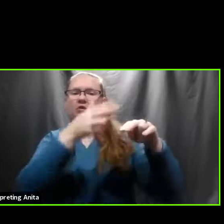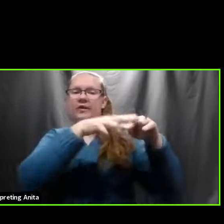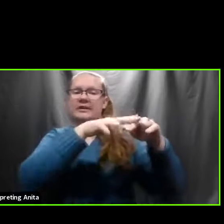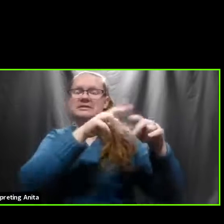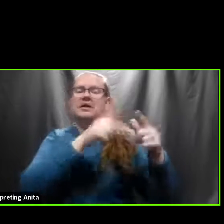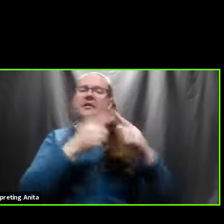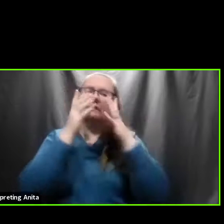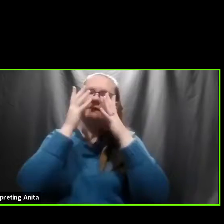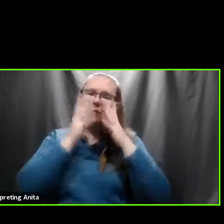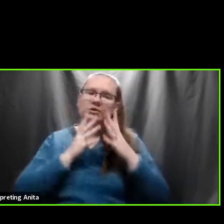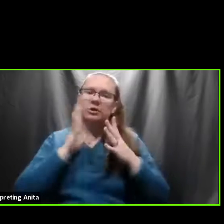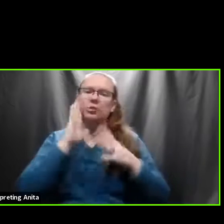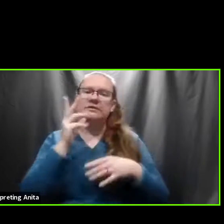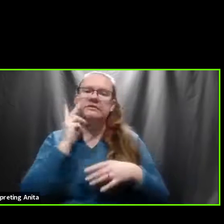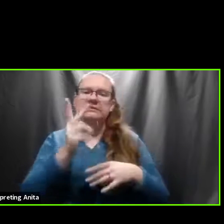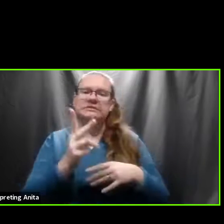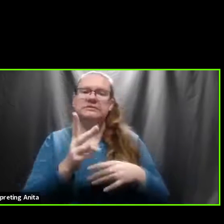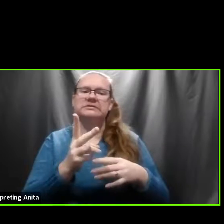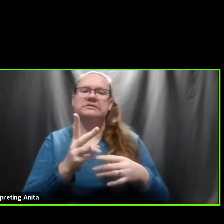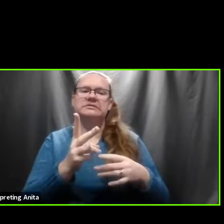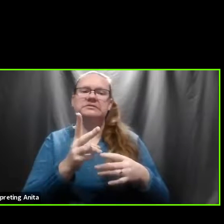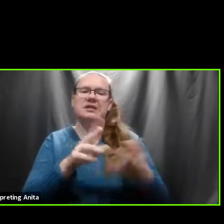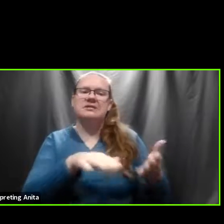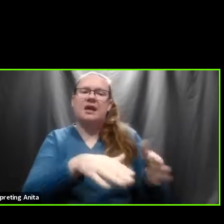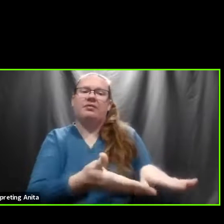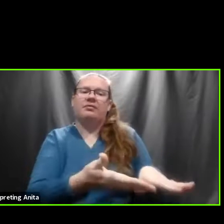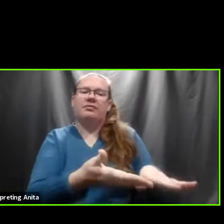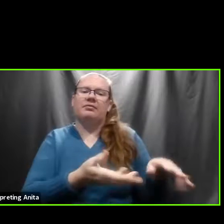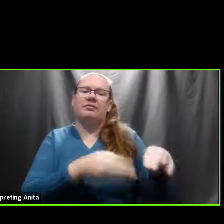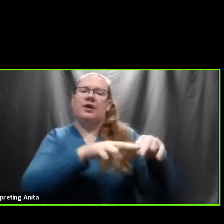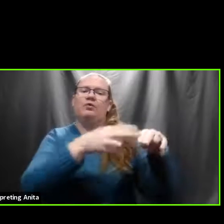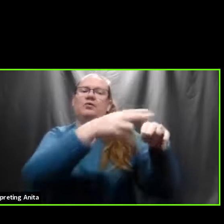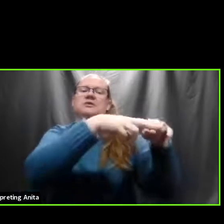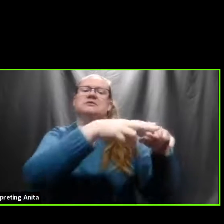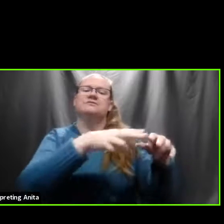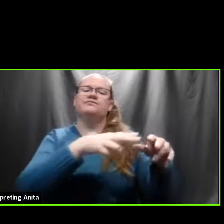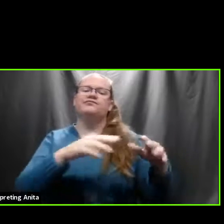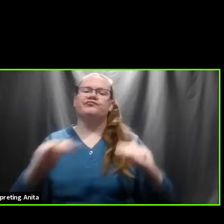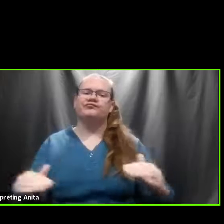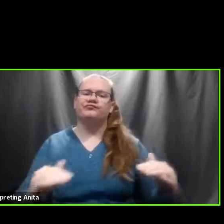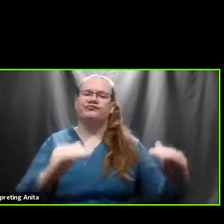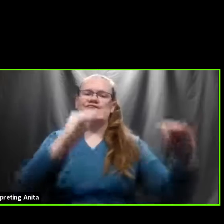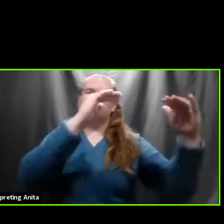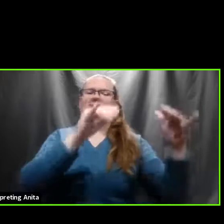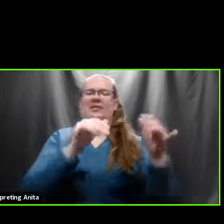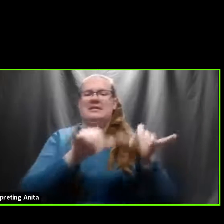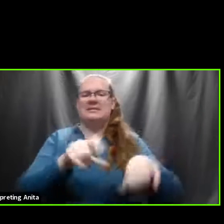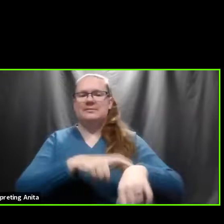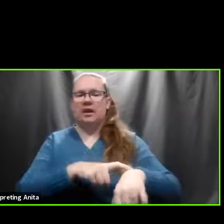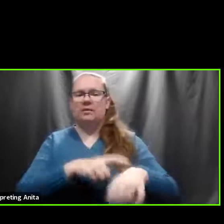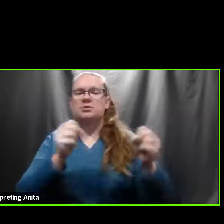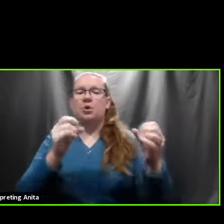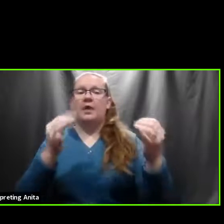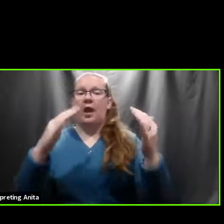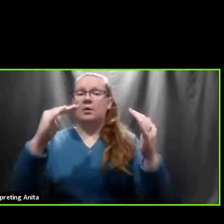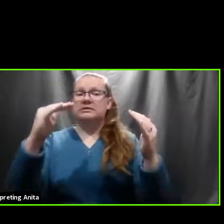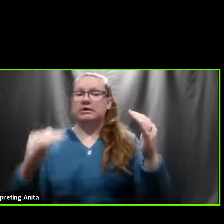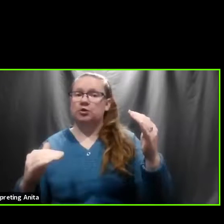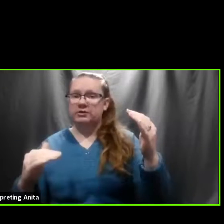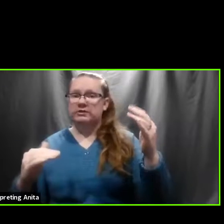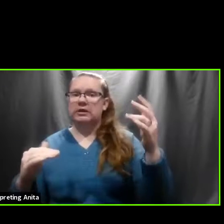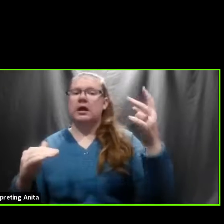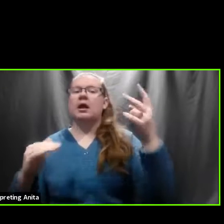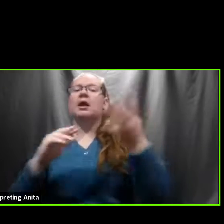unfortunately, they, the, the fatality of following that. So what we see now is a decrease in cases.